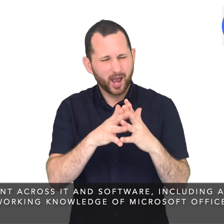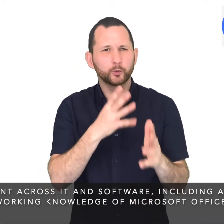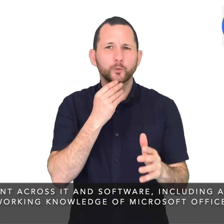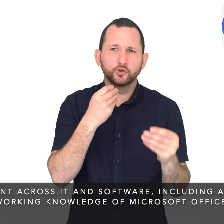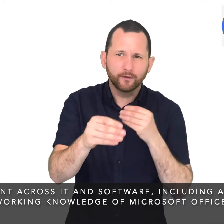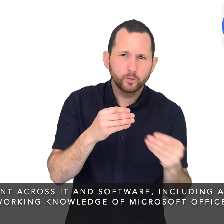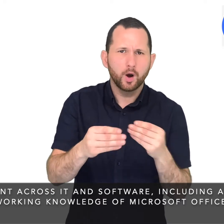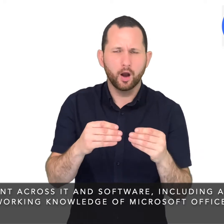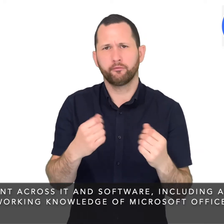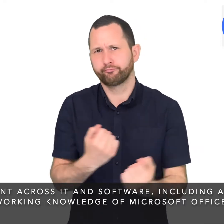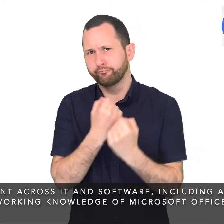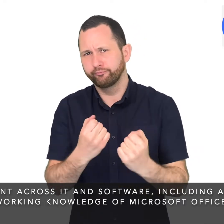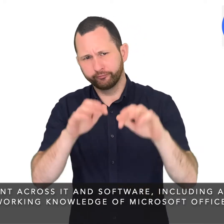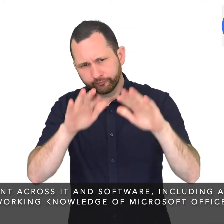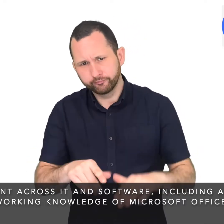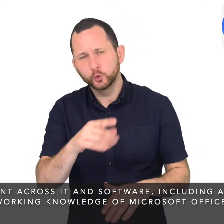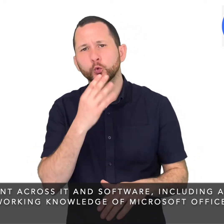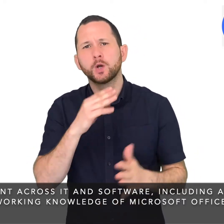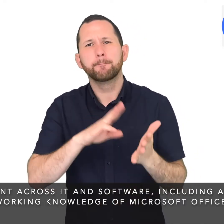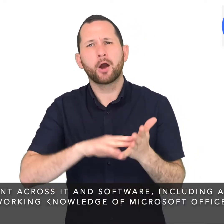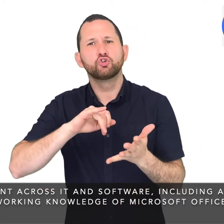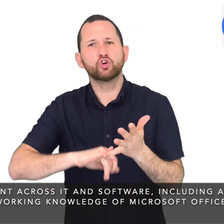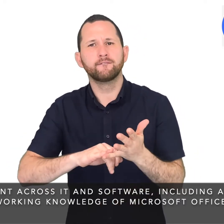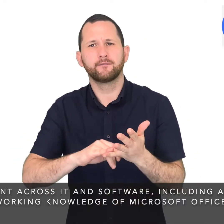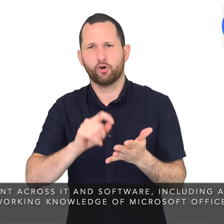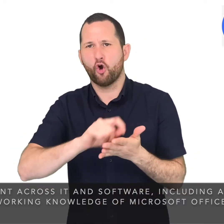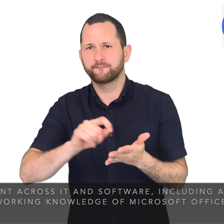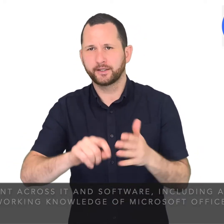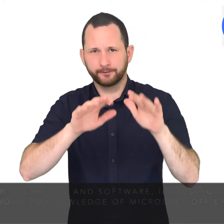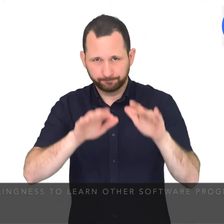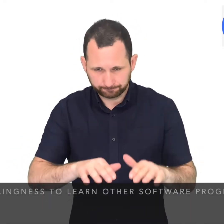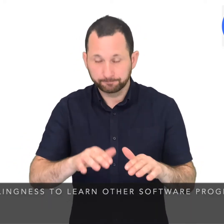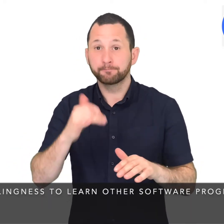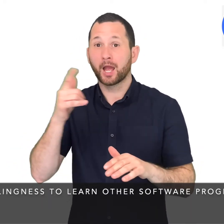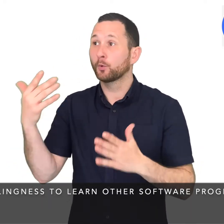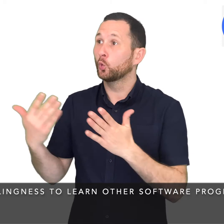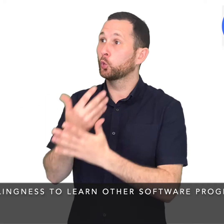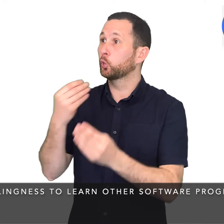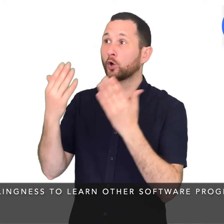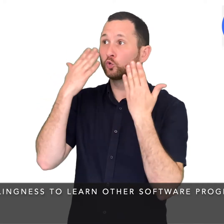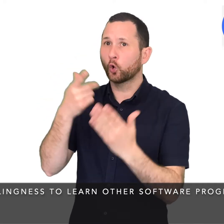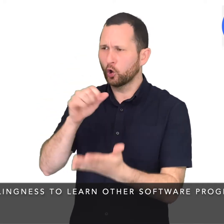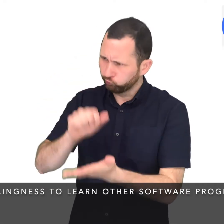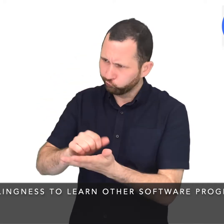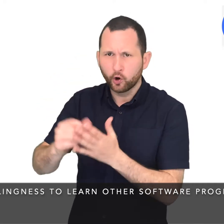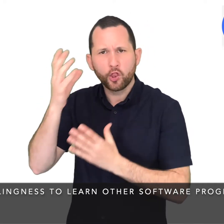software, including a strong working knowledge of Microsoft Office and willingness to learn other software programmes.